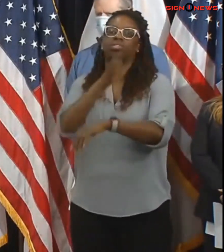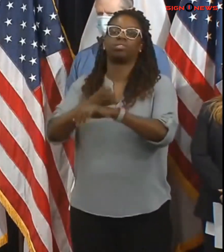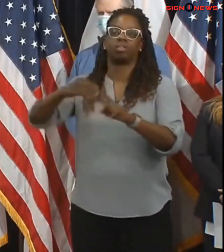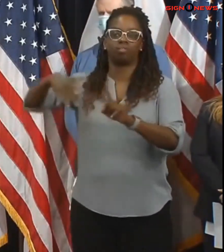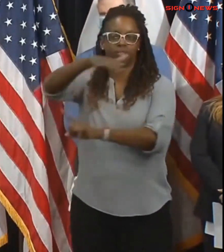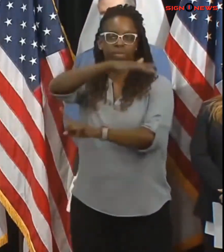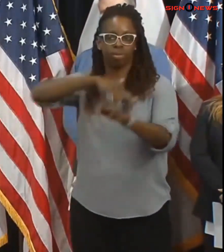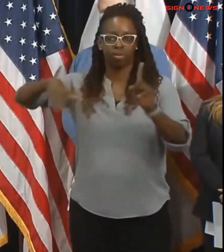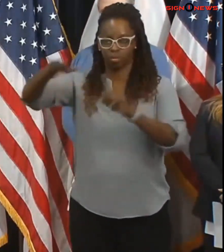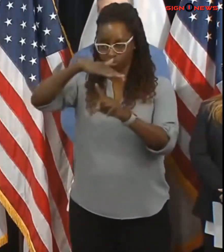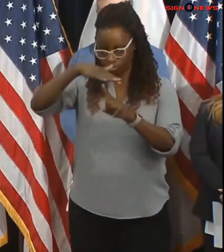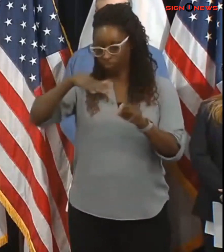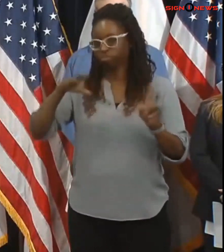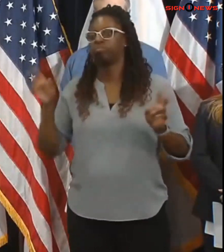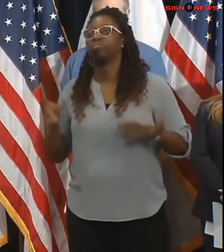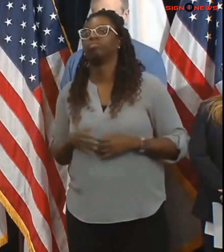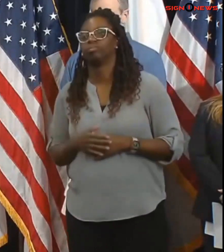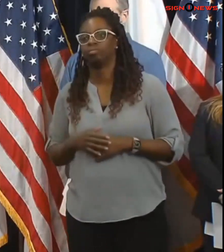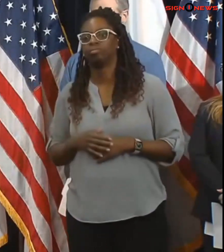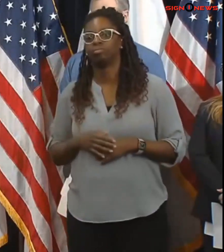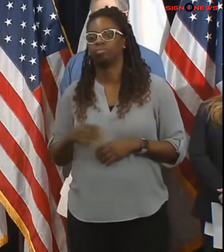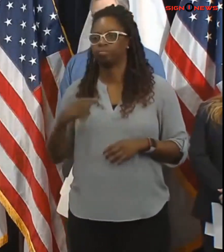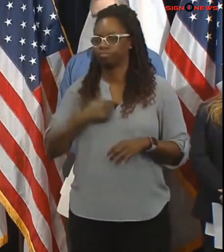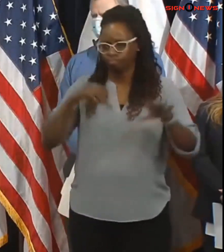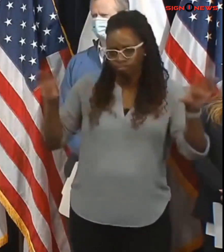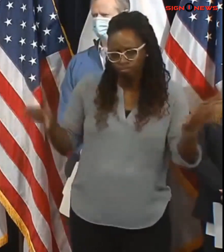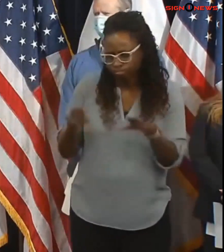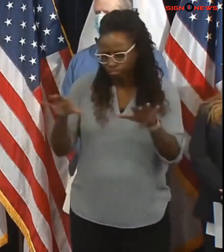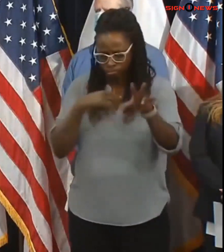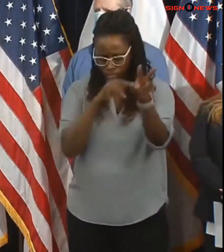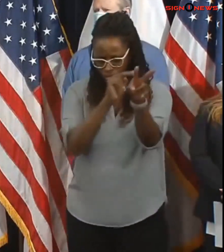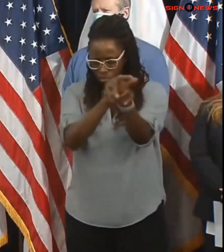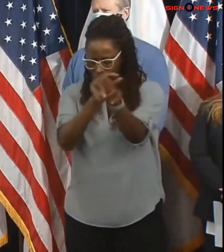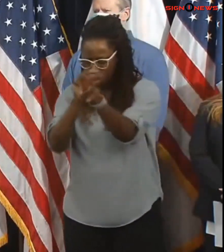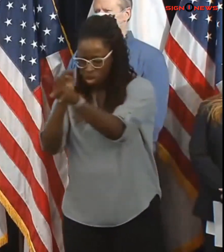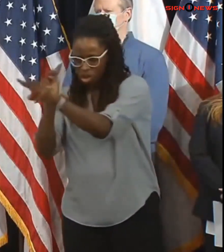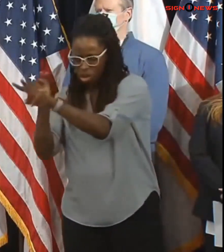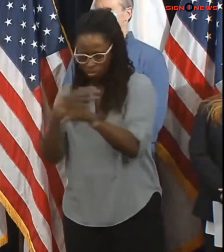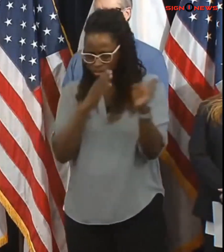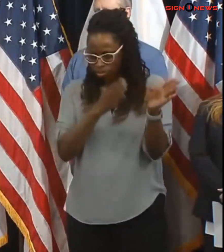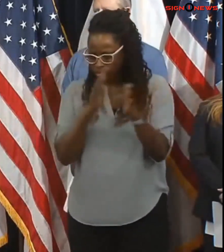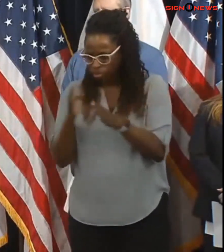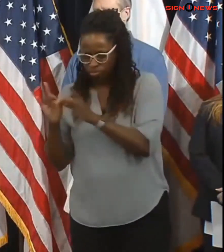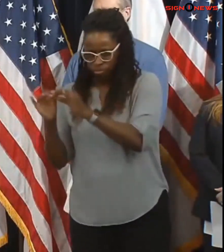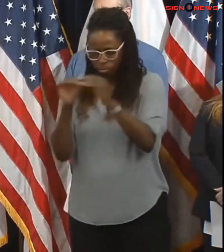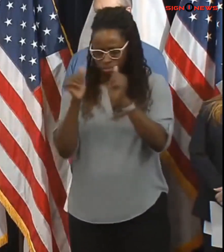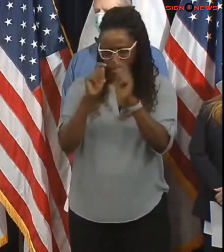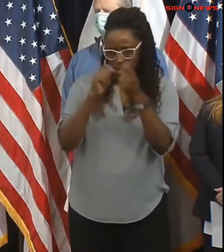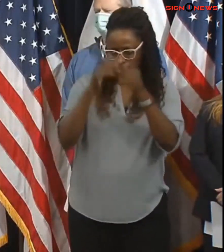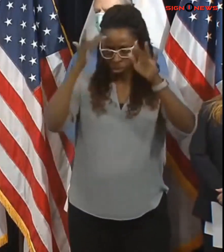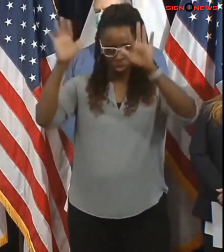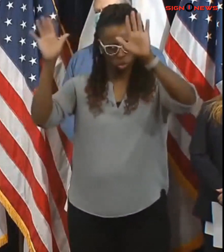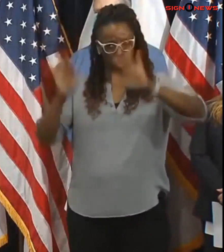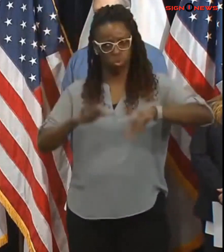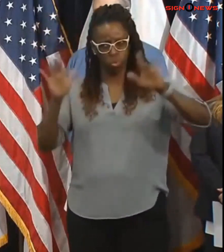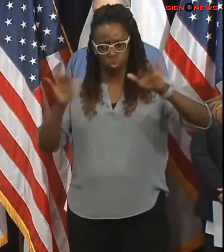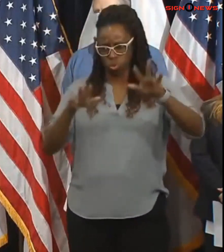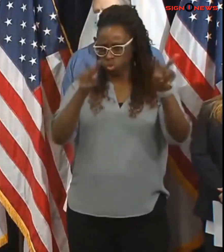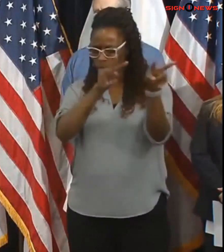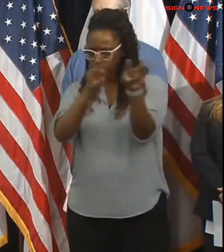this significant storm and preparing for the snow and wind and other impacts that it will bring we're fully staffed to deal with